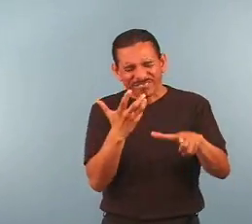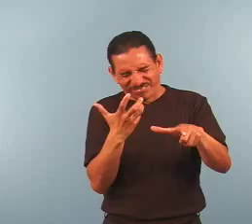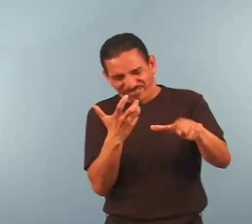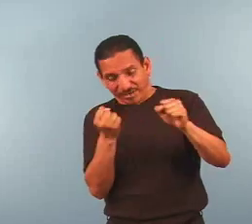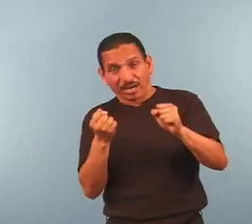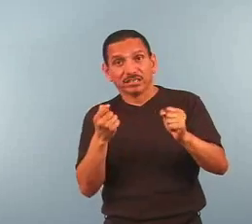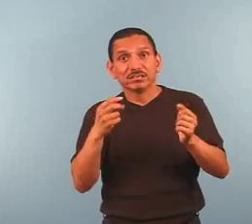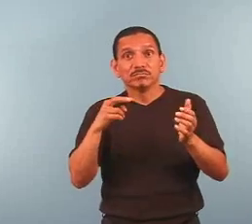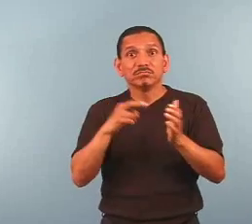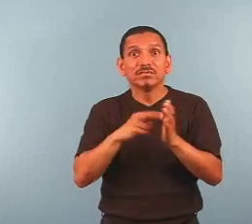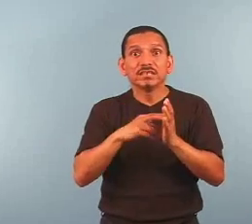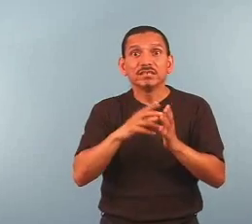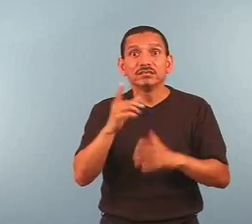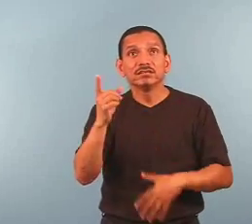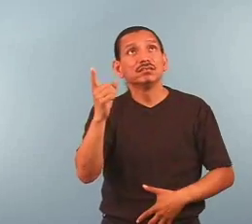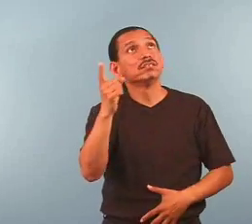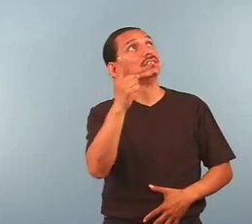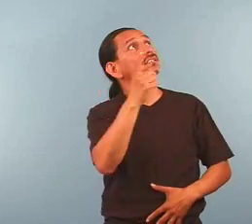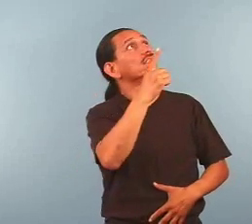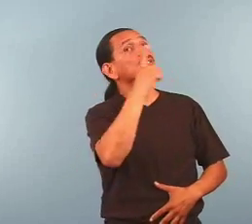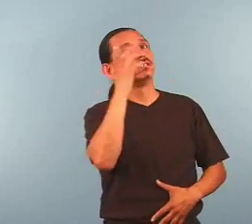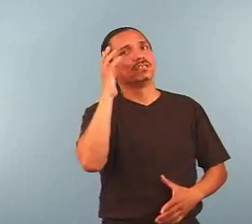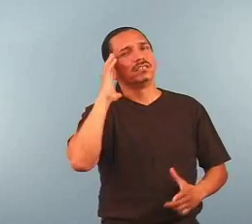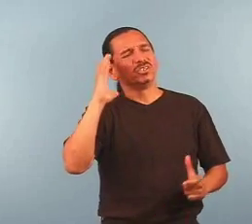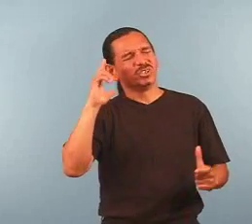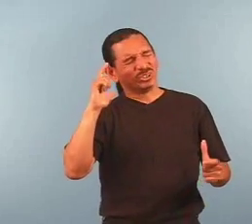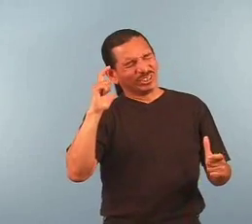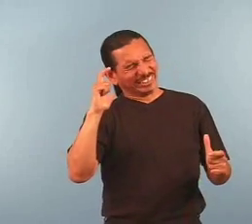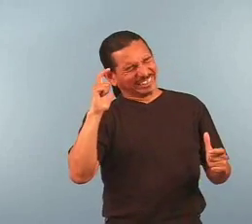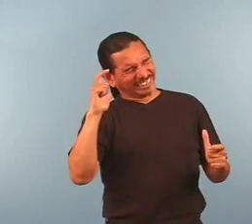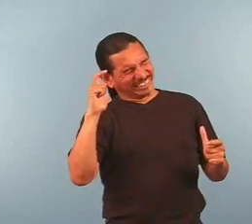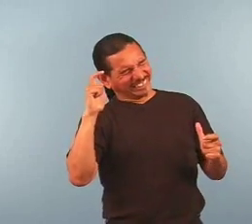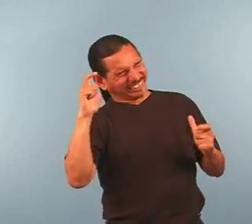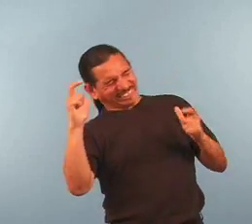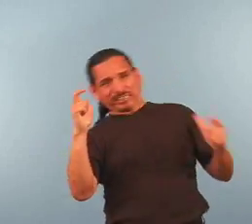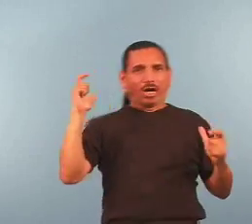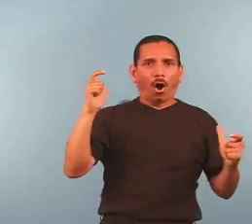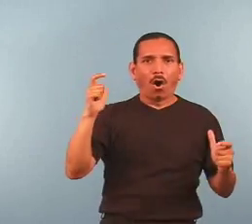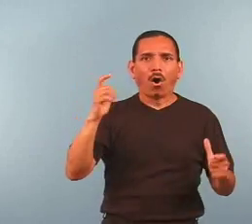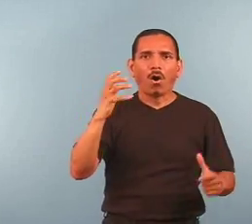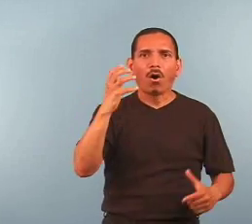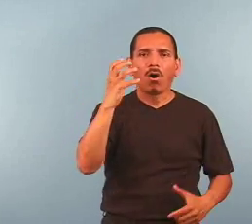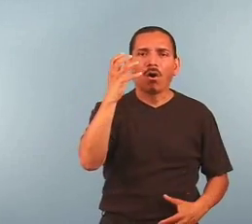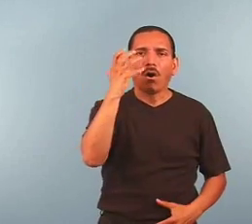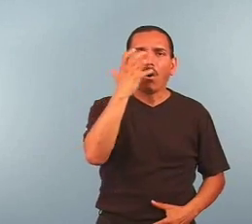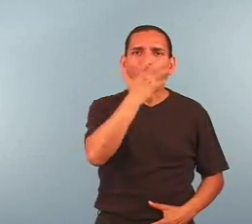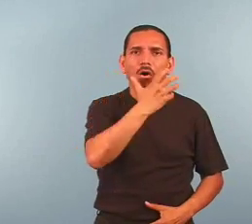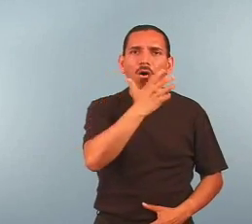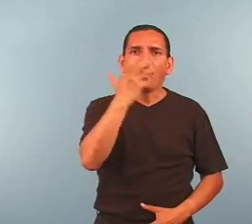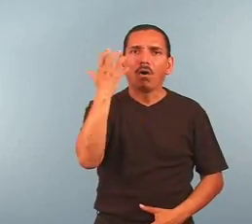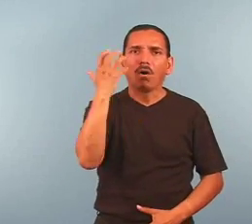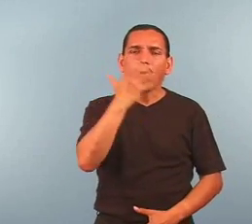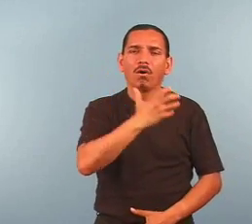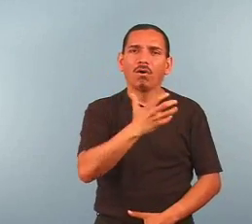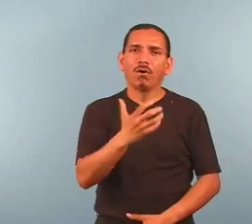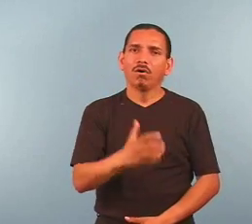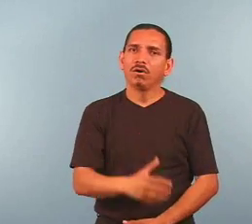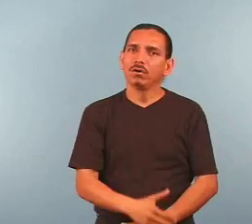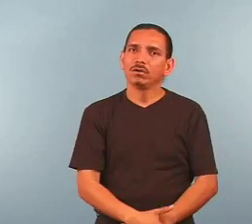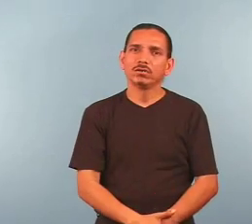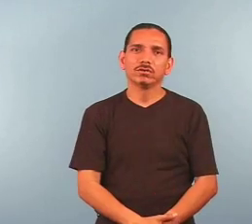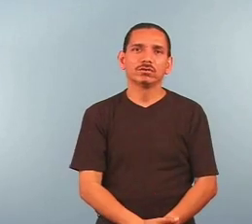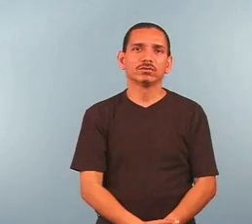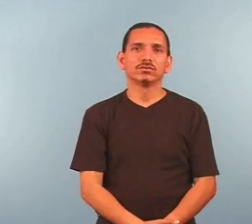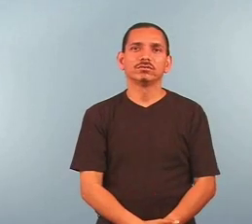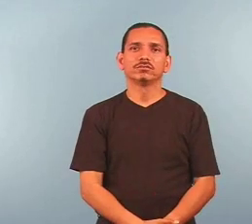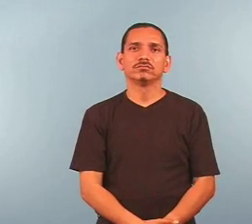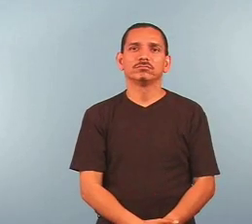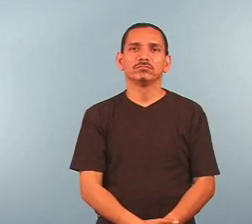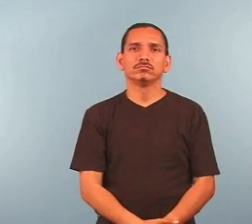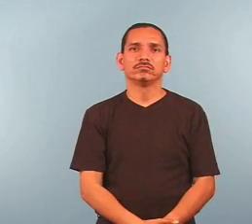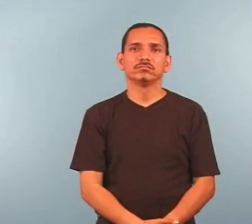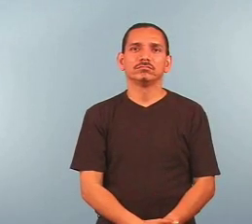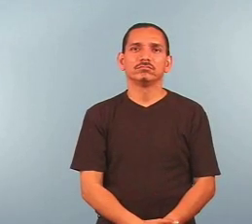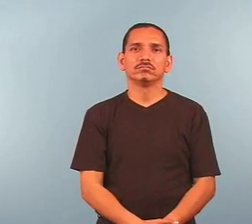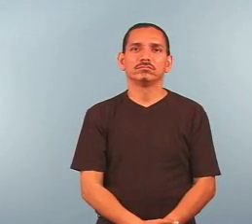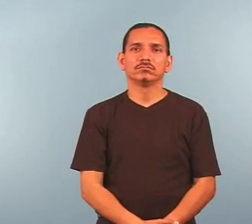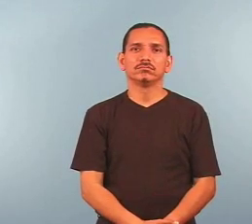for the darkness years on on the on on